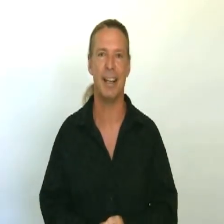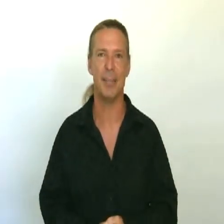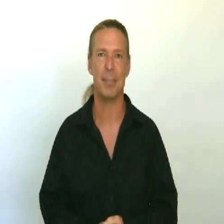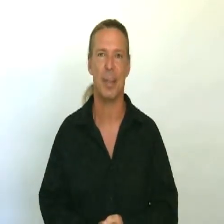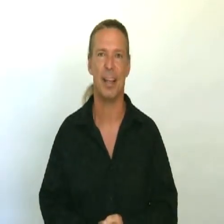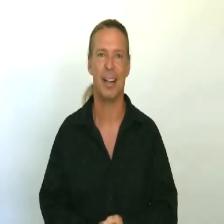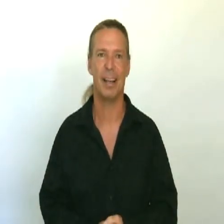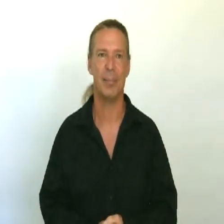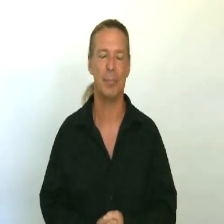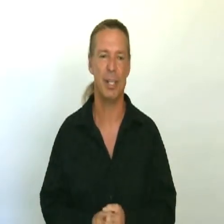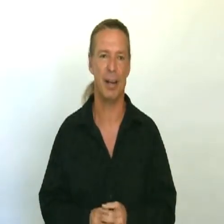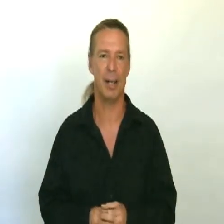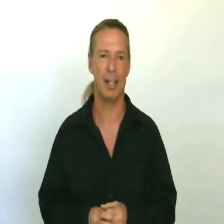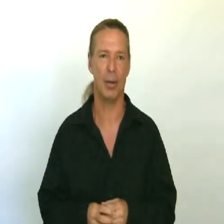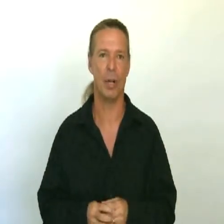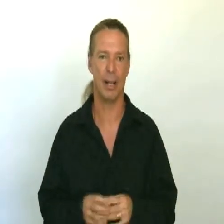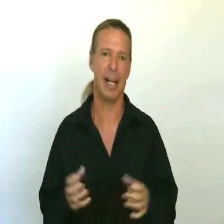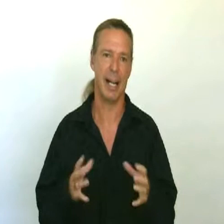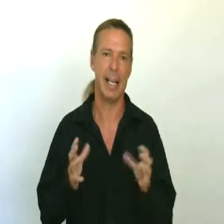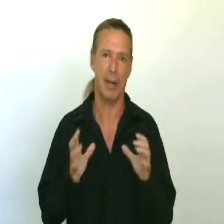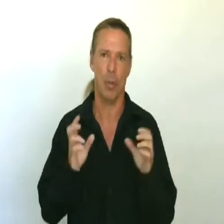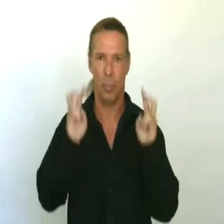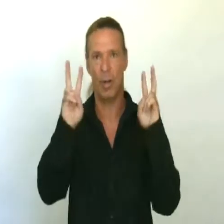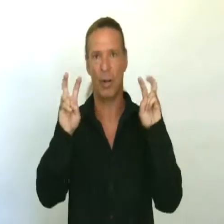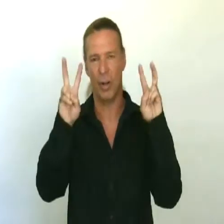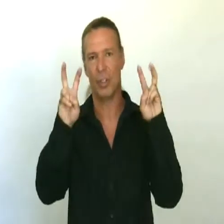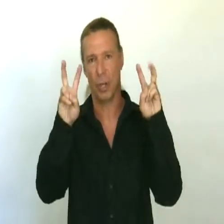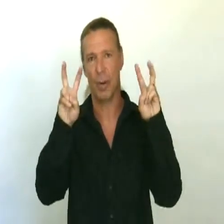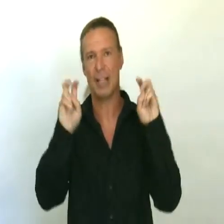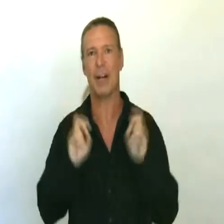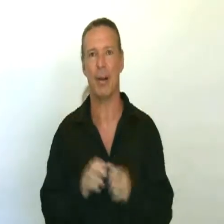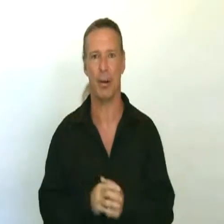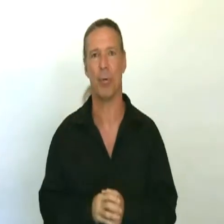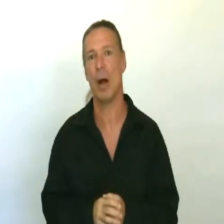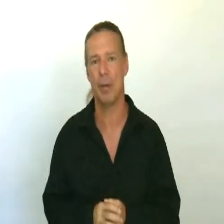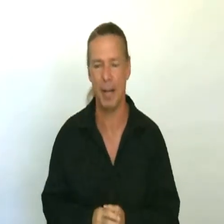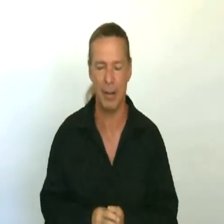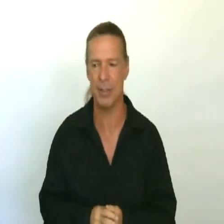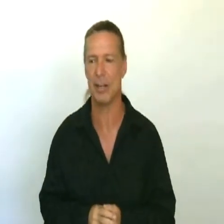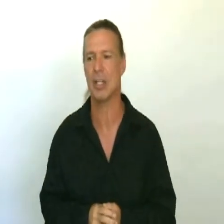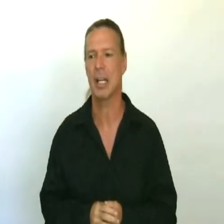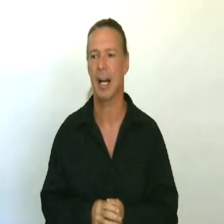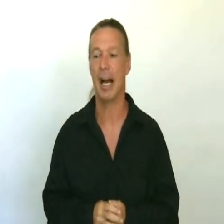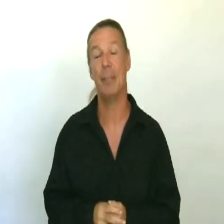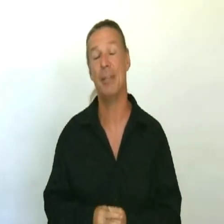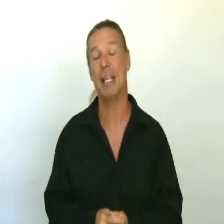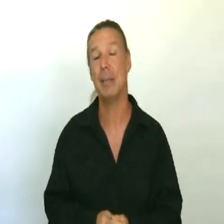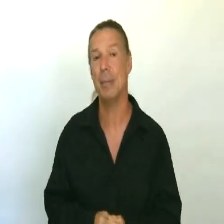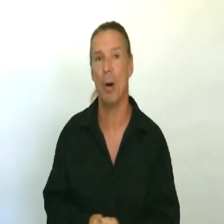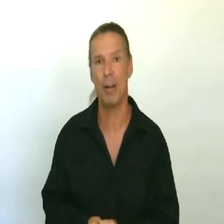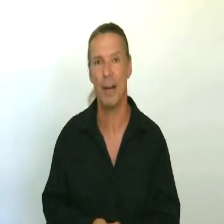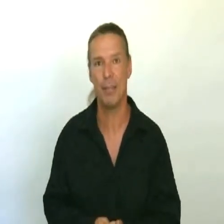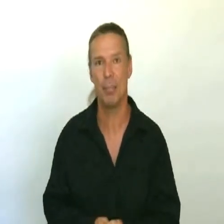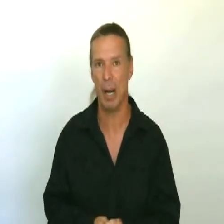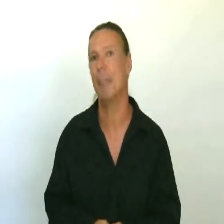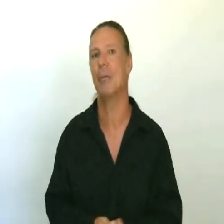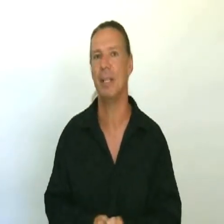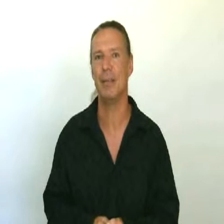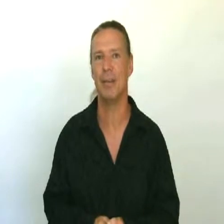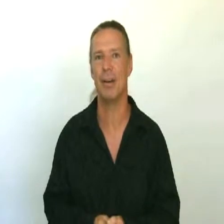you know, again, what are called correct vowel or proper vowel sounds. I believe they need to be modified for pop, and we need to figure out